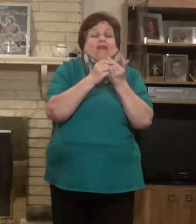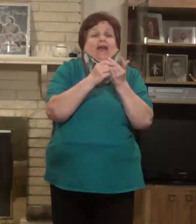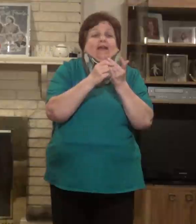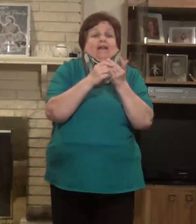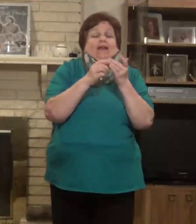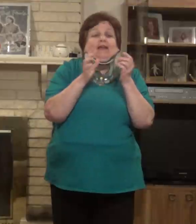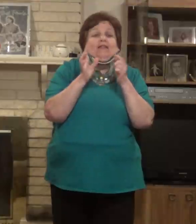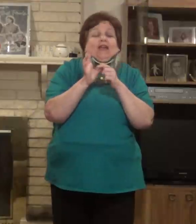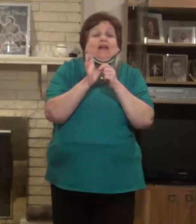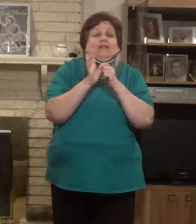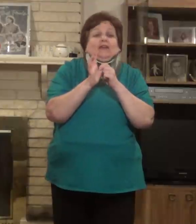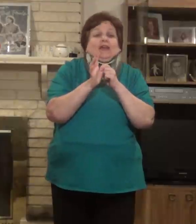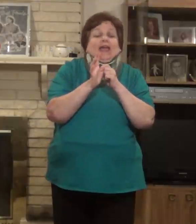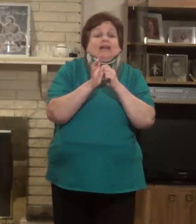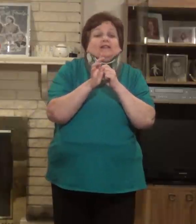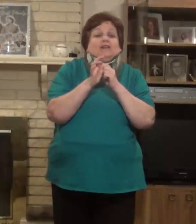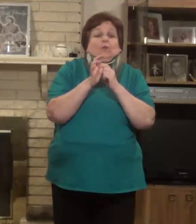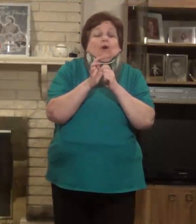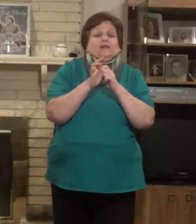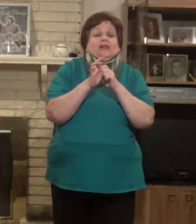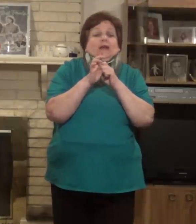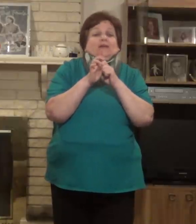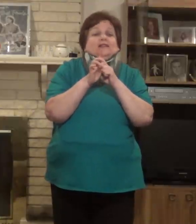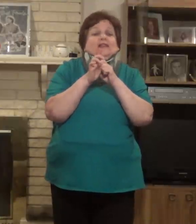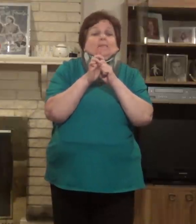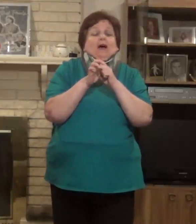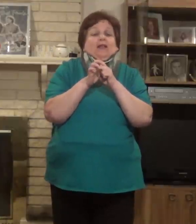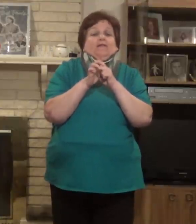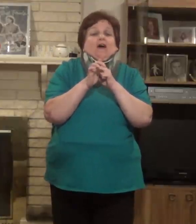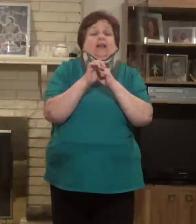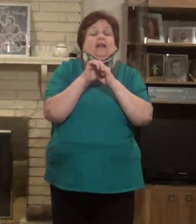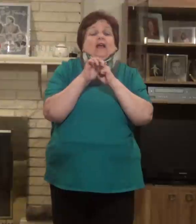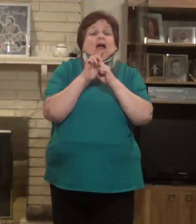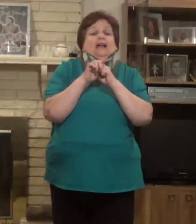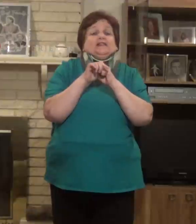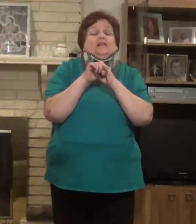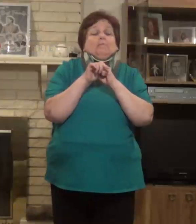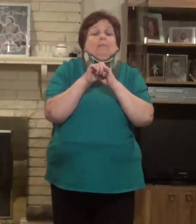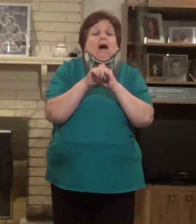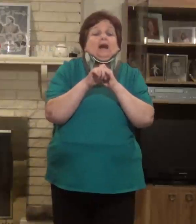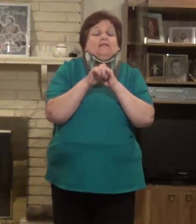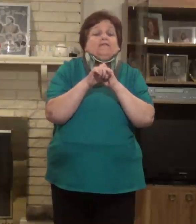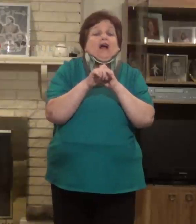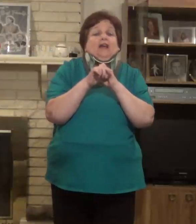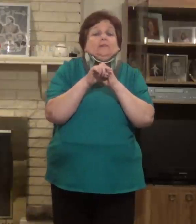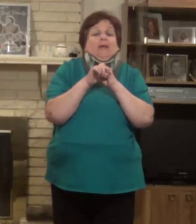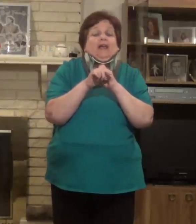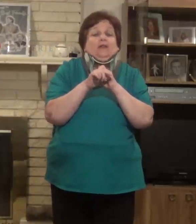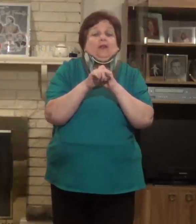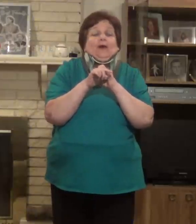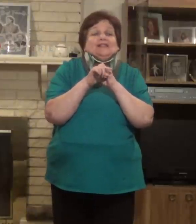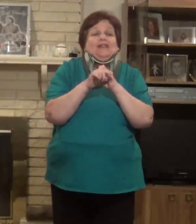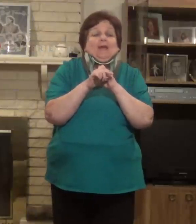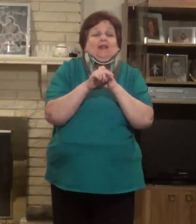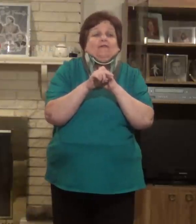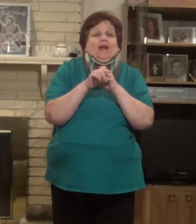that. Then the next was, and I'm going to say modified. I did modified paleo. I say modified